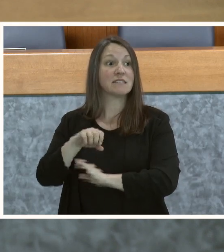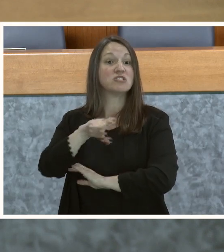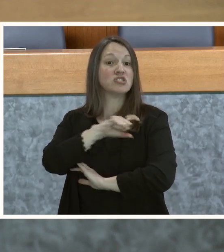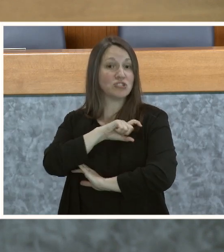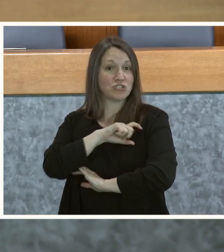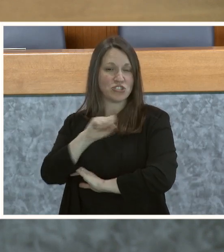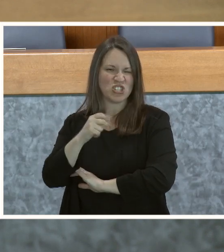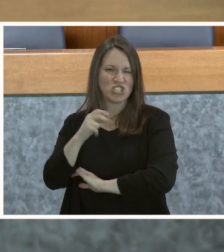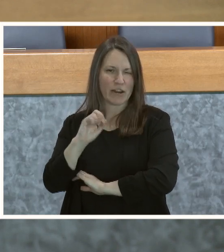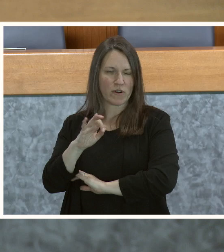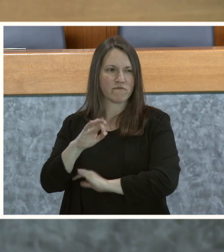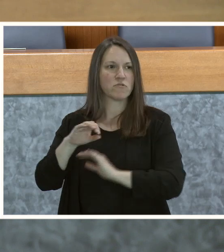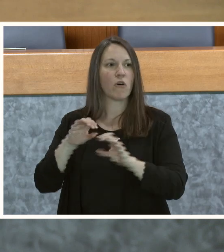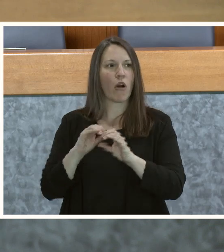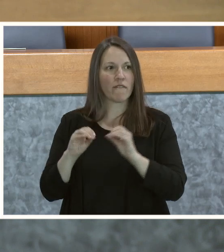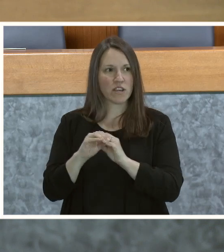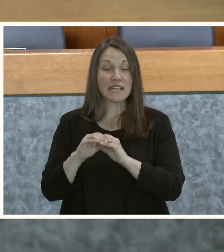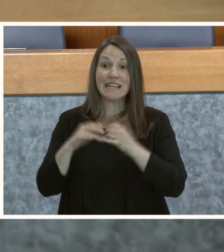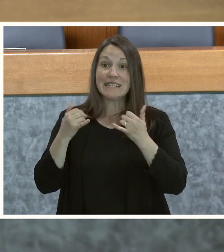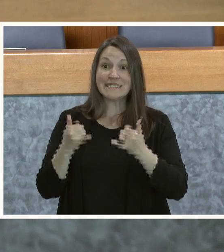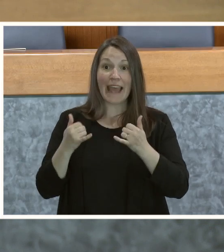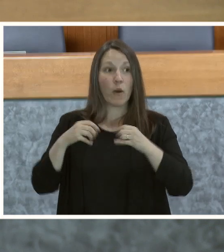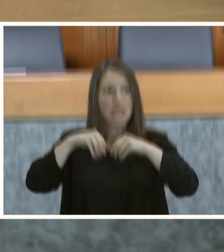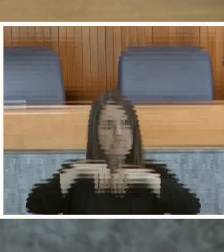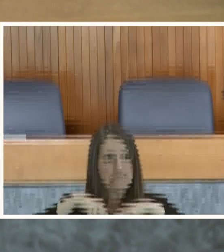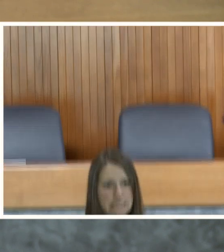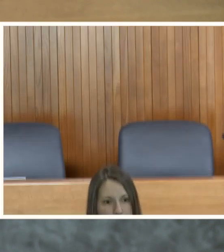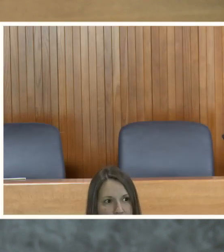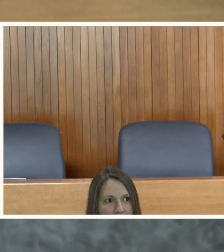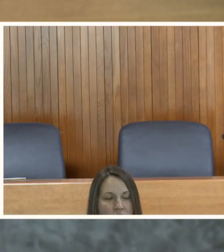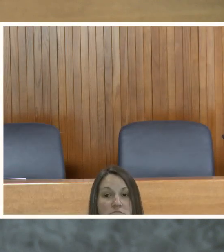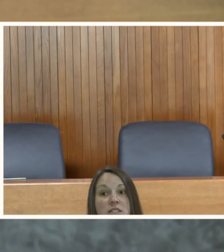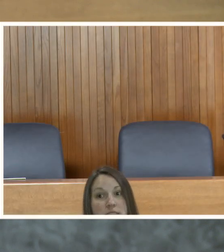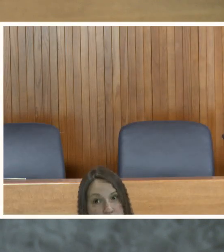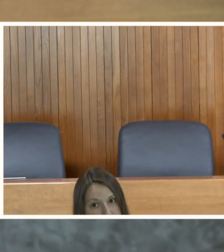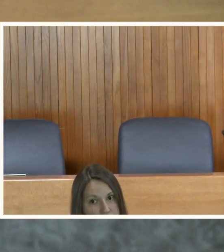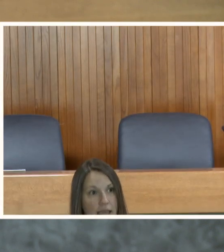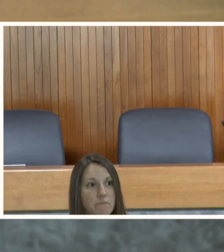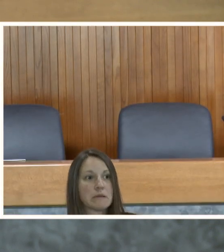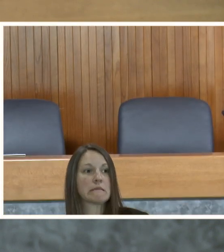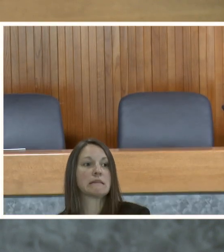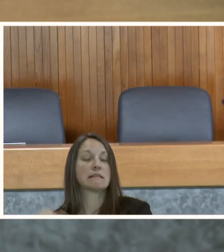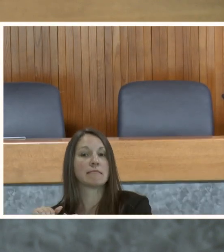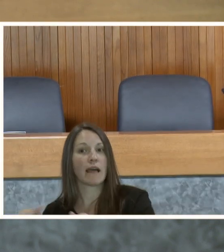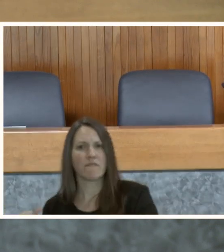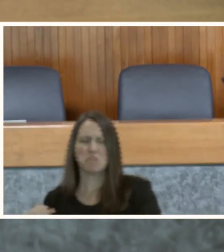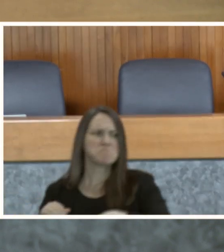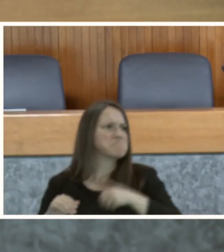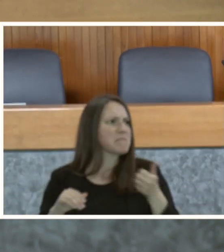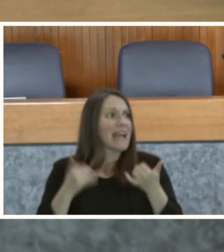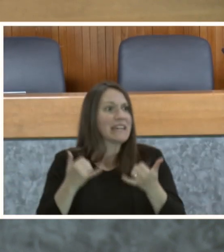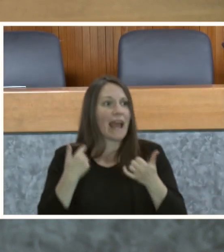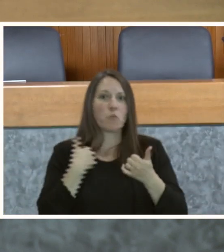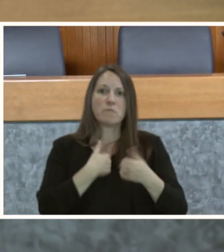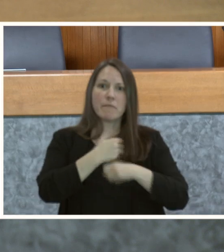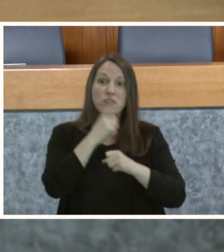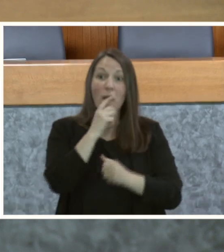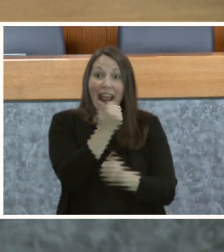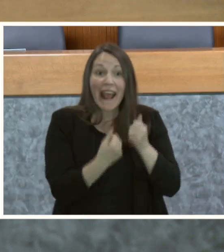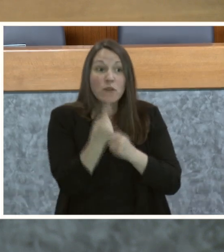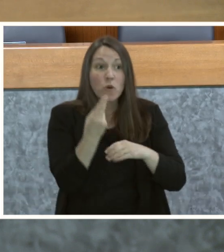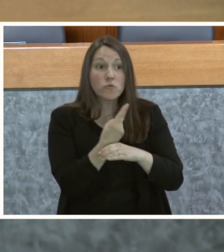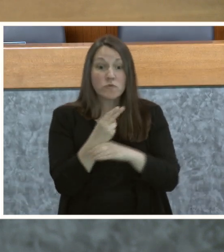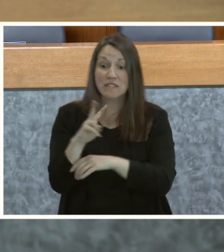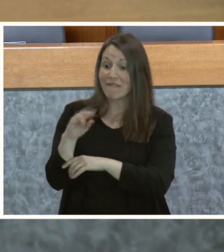at the state police level and also protective orders information ensuring that anyone who uses that Vine